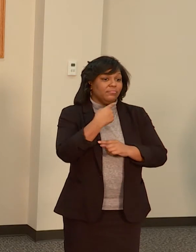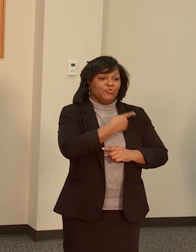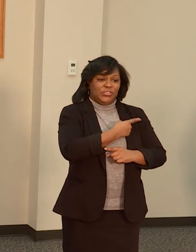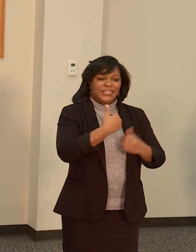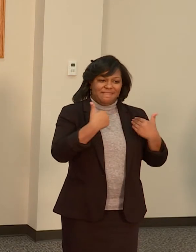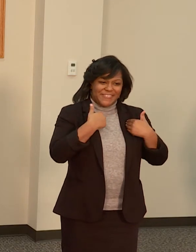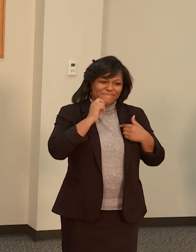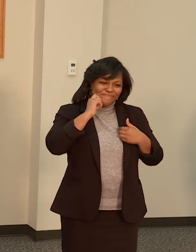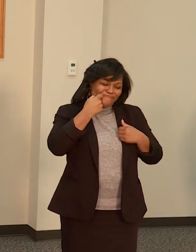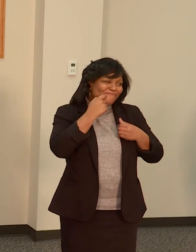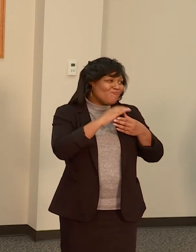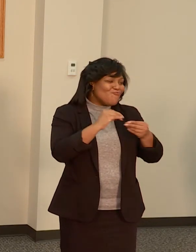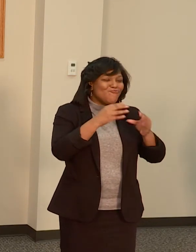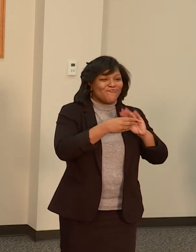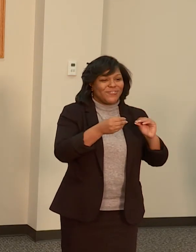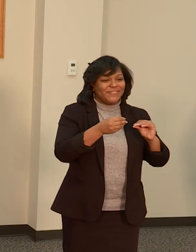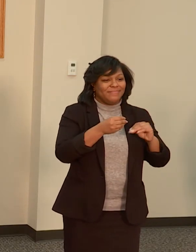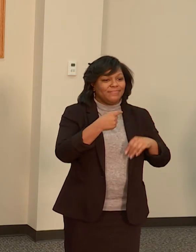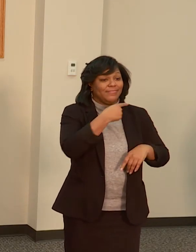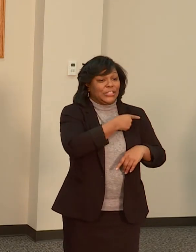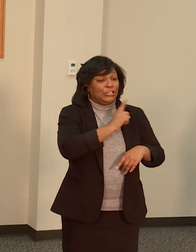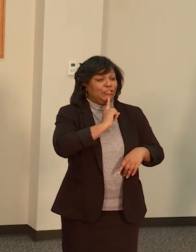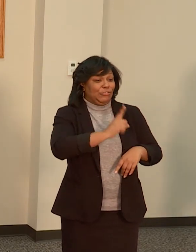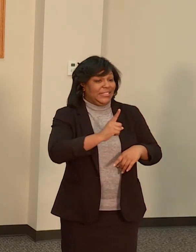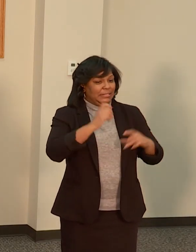nothing short of extraordinarily powerful.